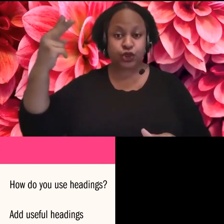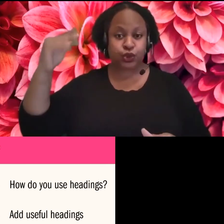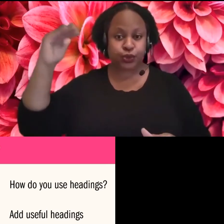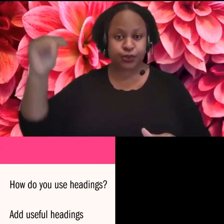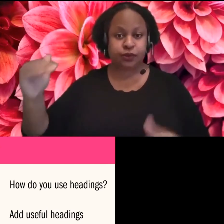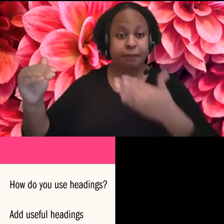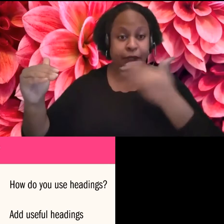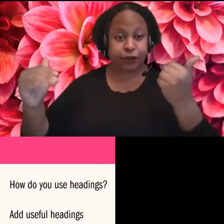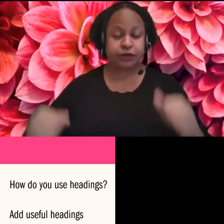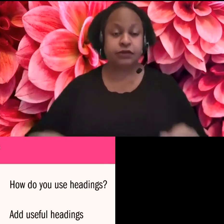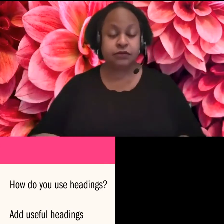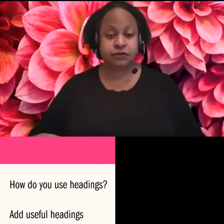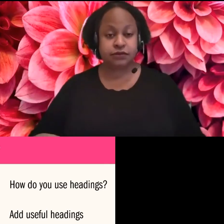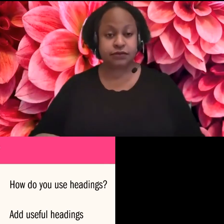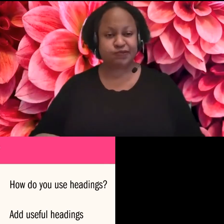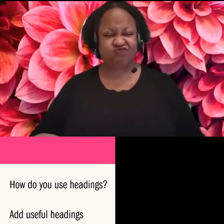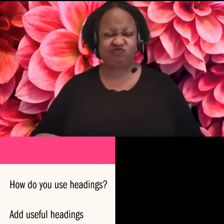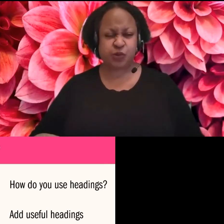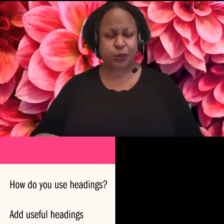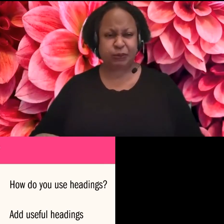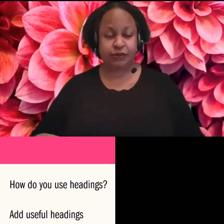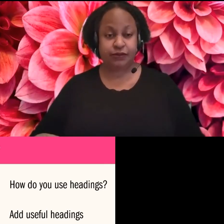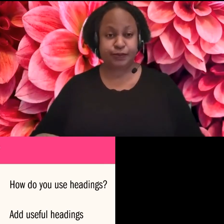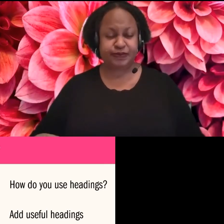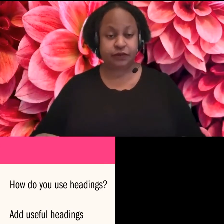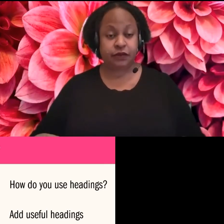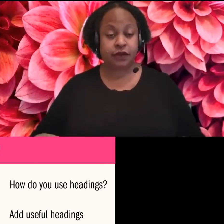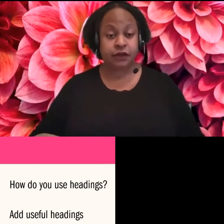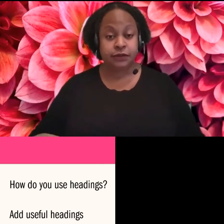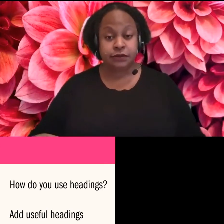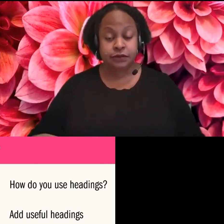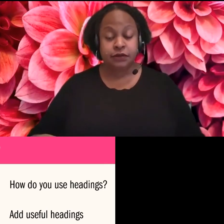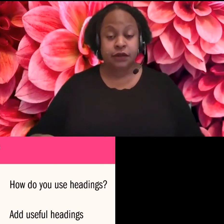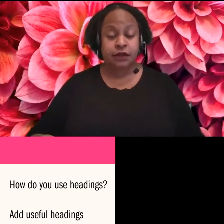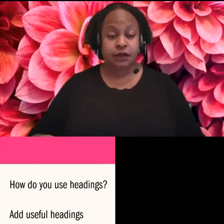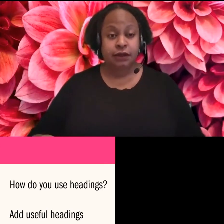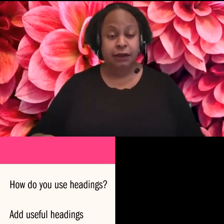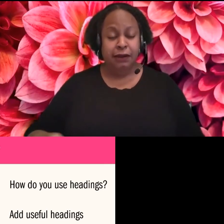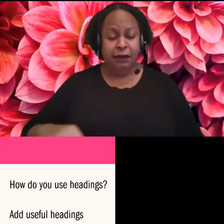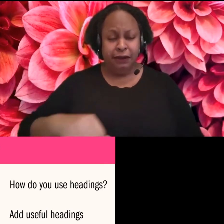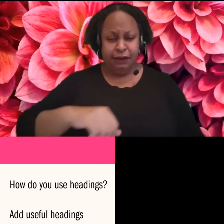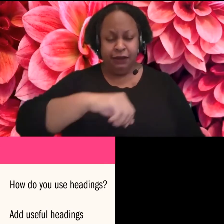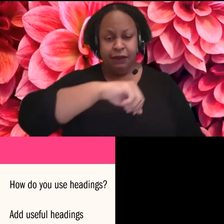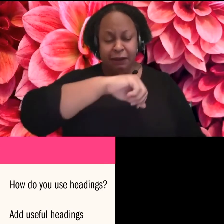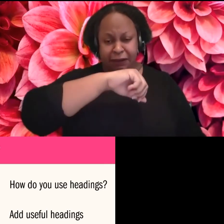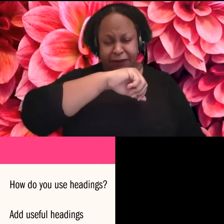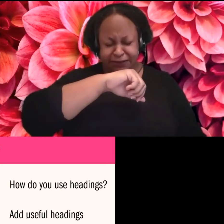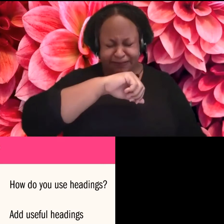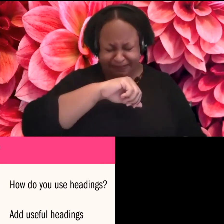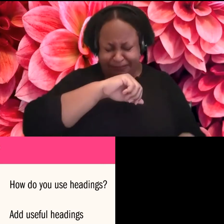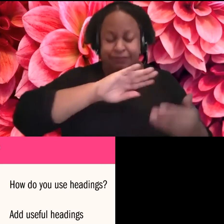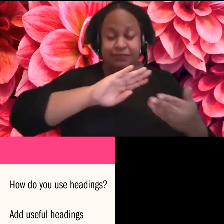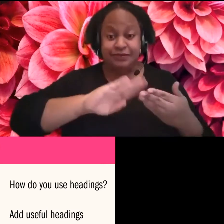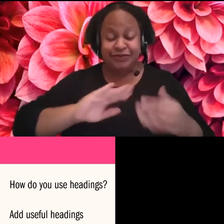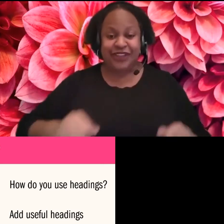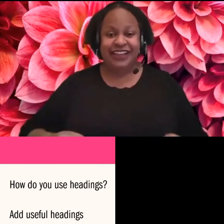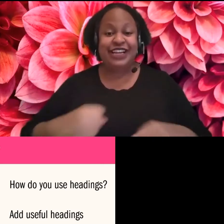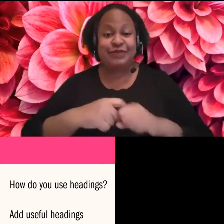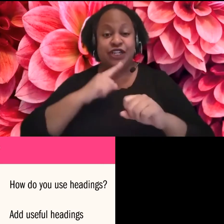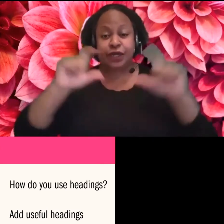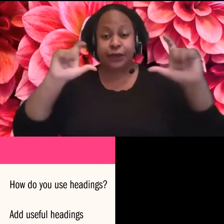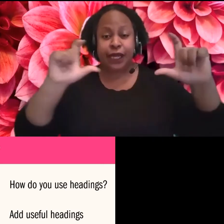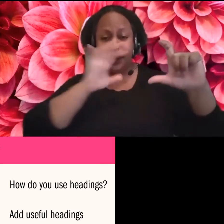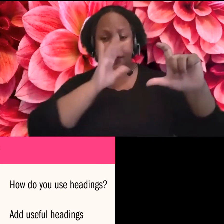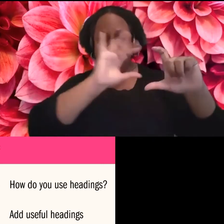Headings should also not be so long that they overwhelm the information. Um, and, uh, with that,